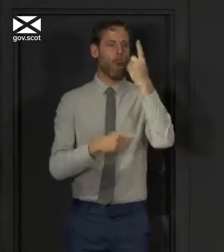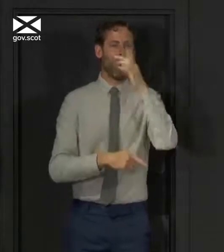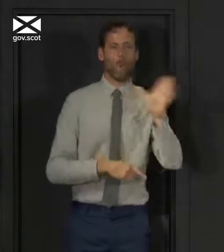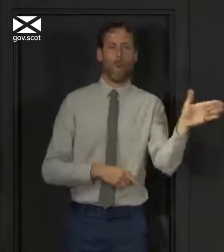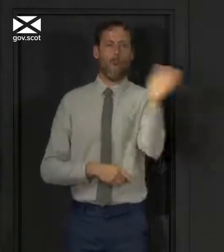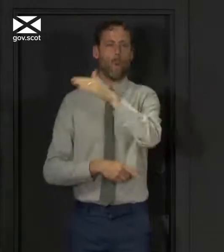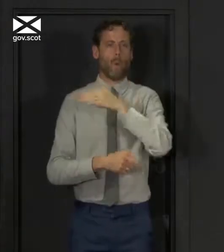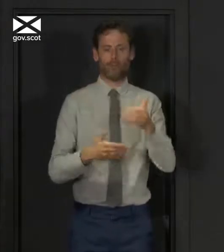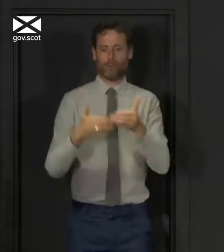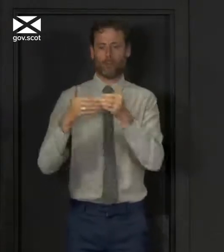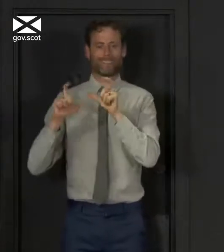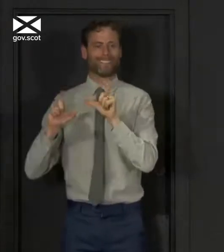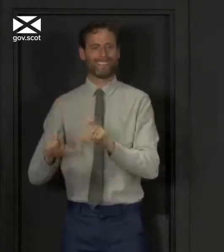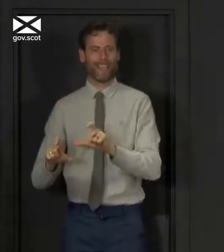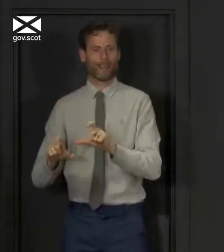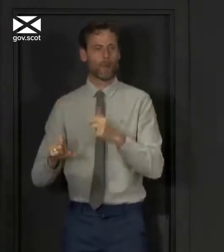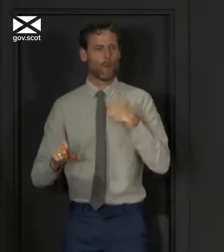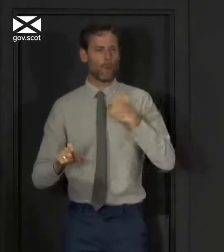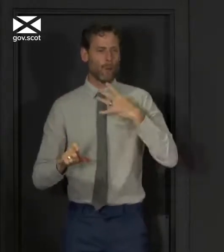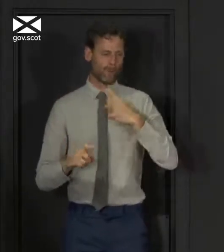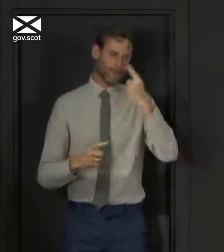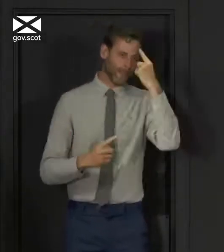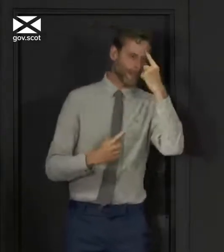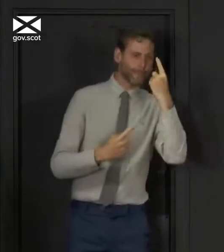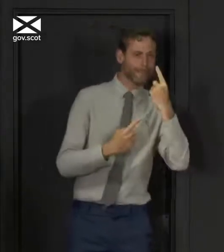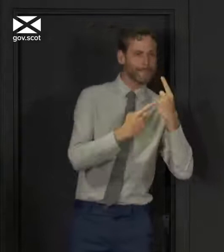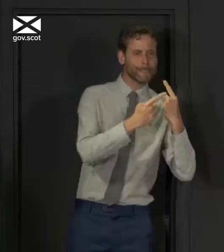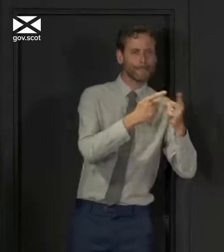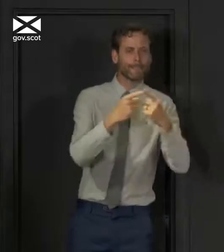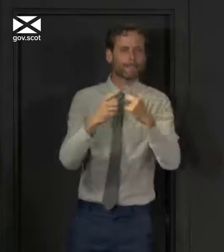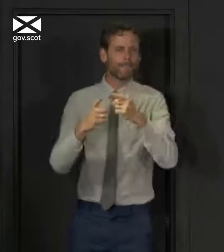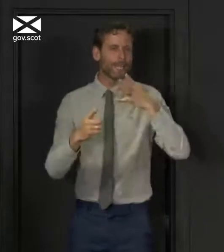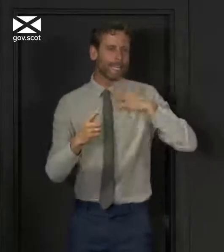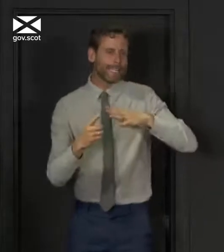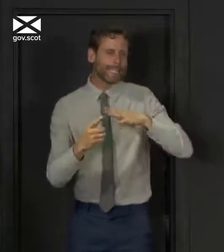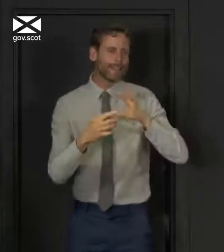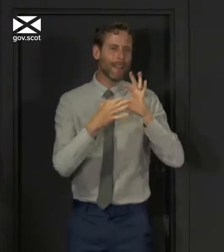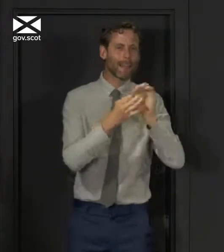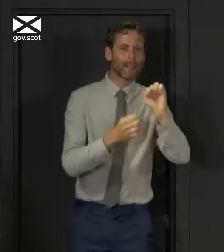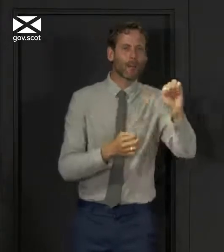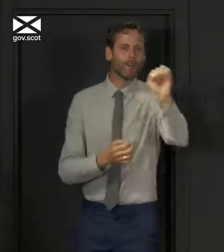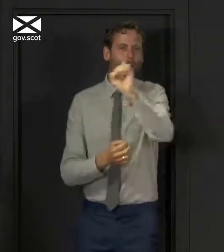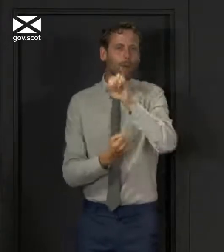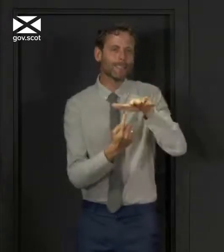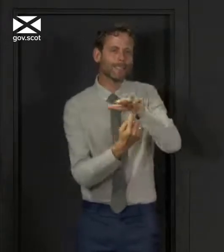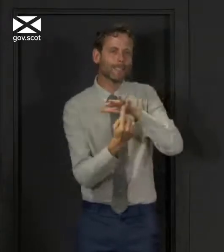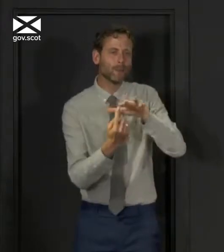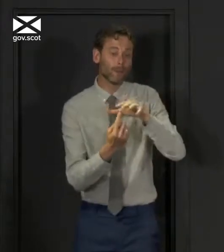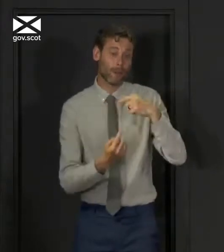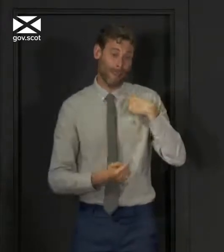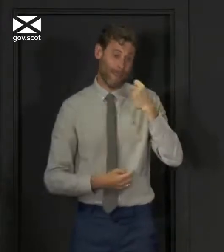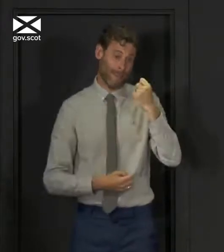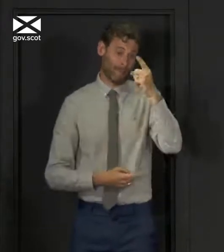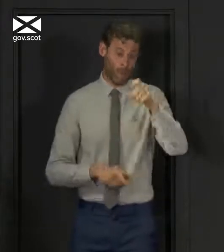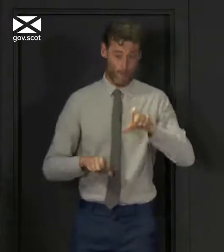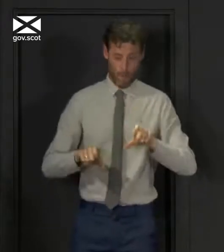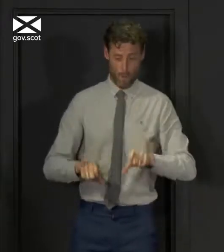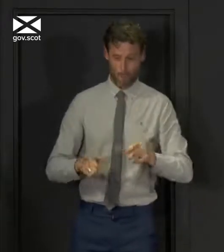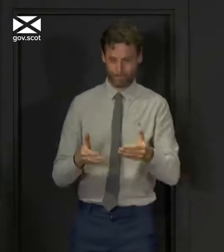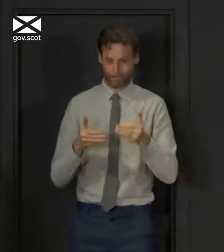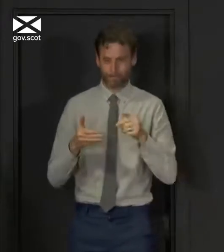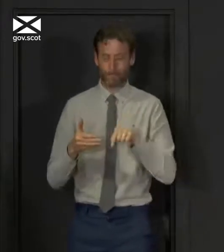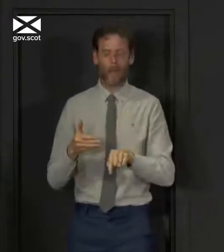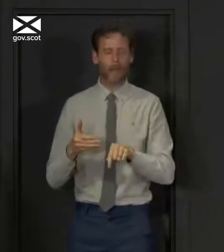your individual circumstances. We know the impact that our advice is having on you and on your loved ones is